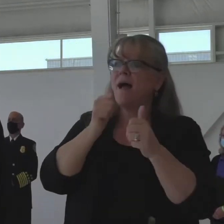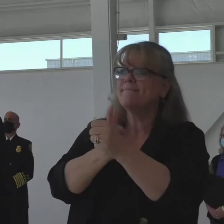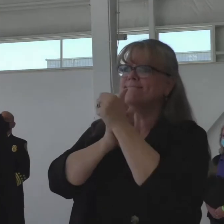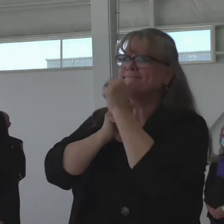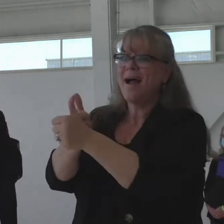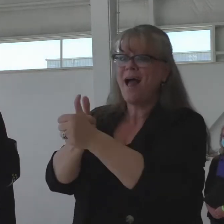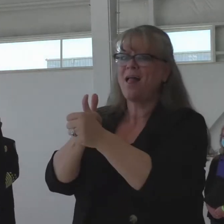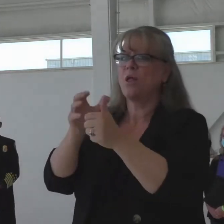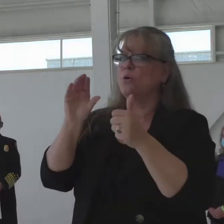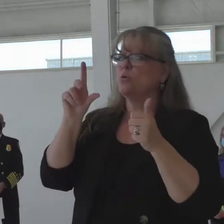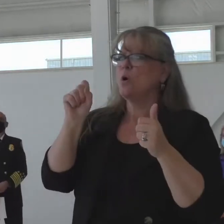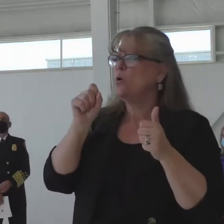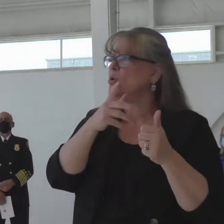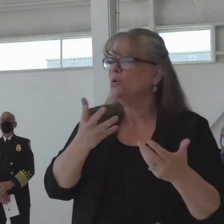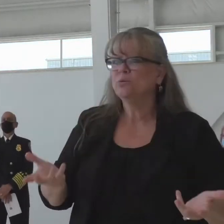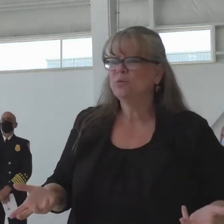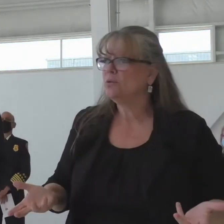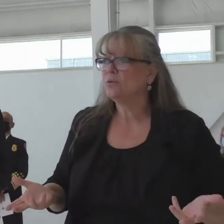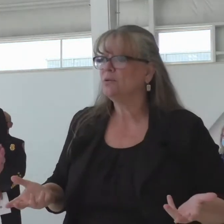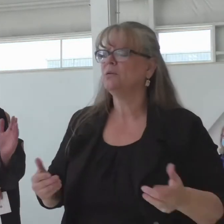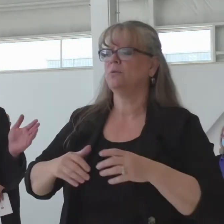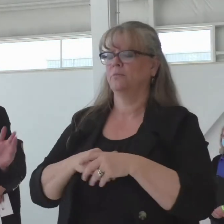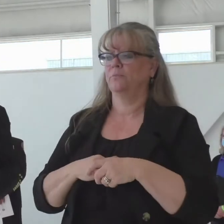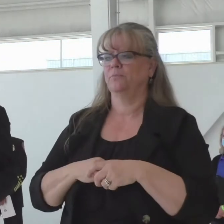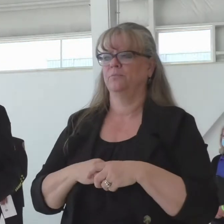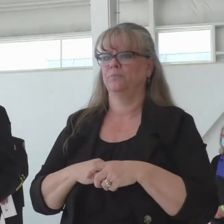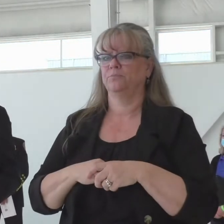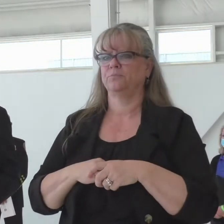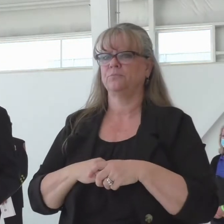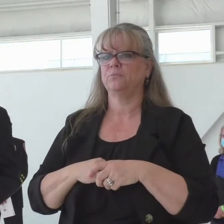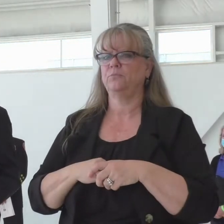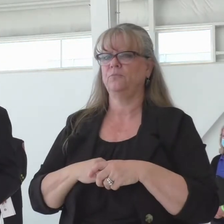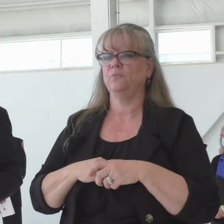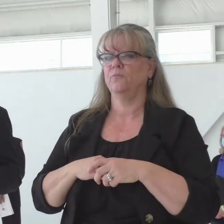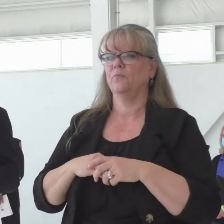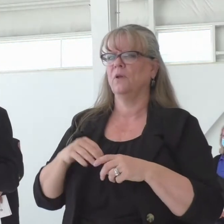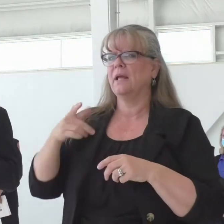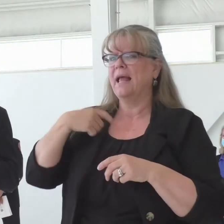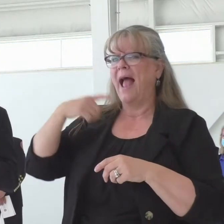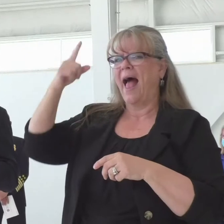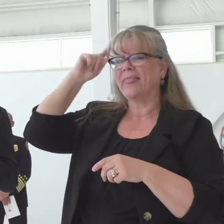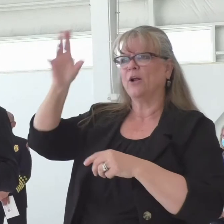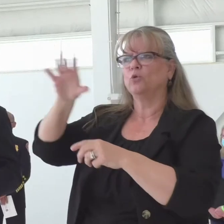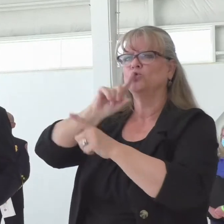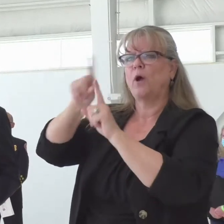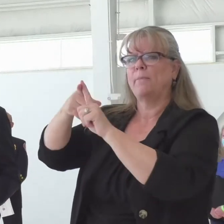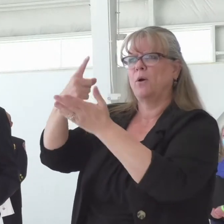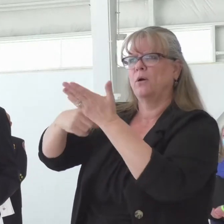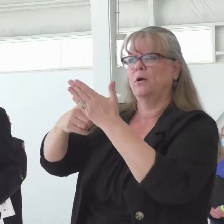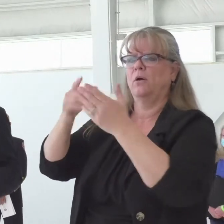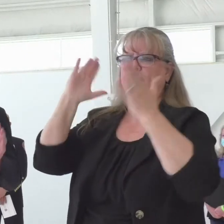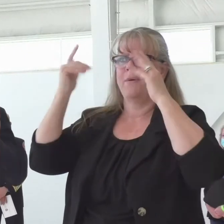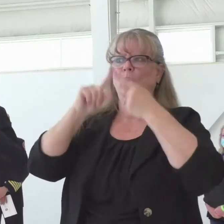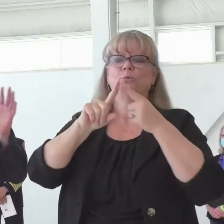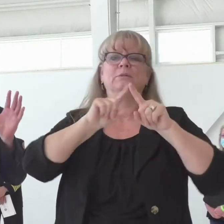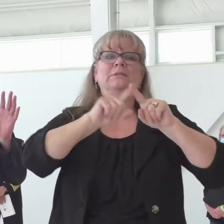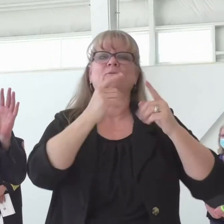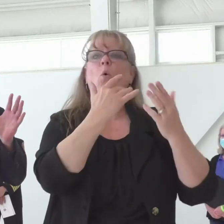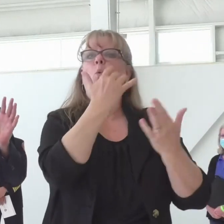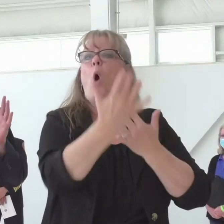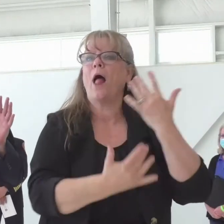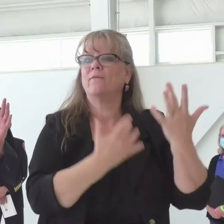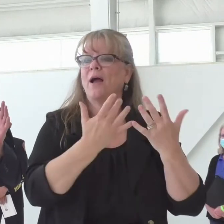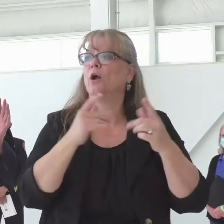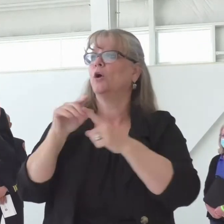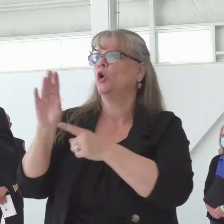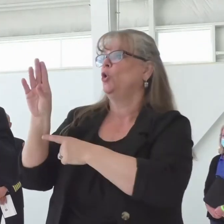Well, I think what you're talking about here might be something different than wildfires. You might be talking more about urban fires. None of the wildfires